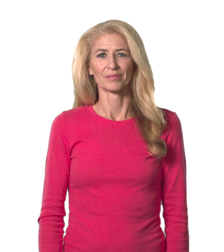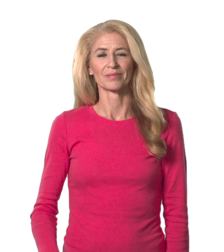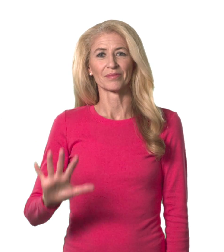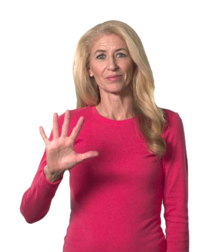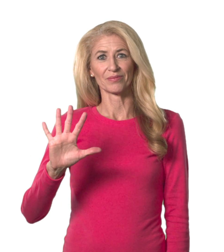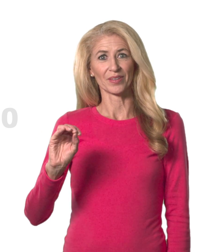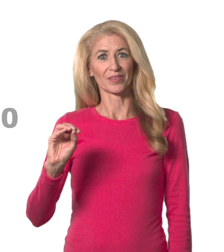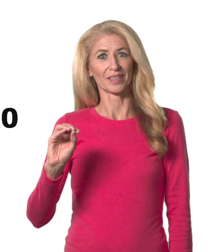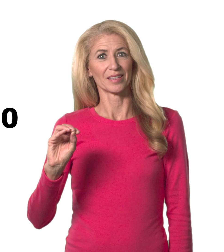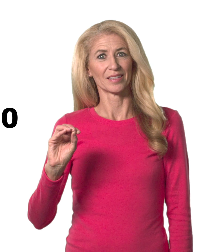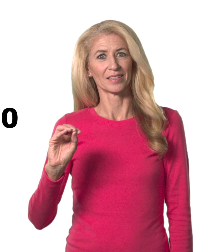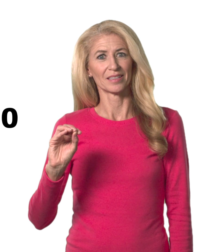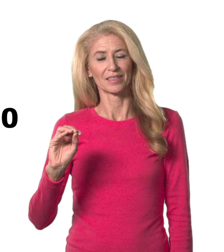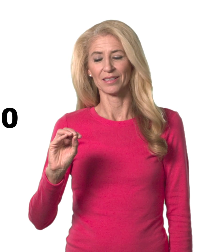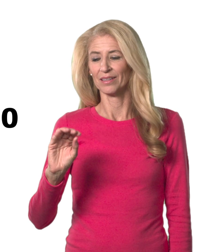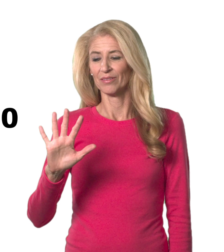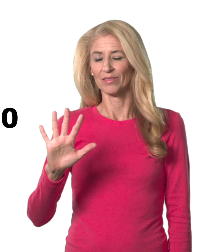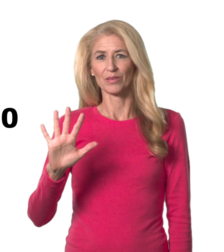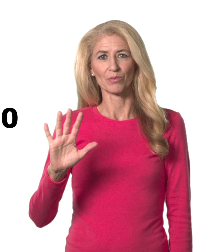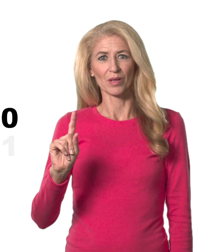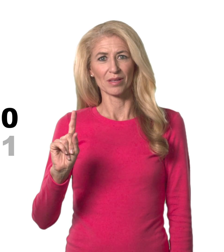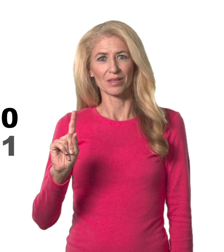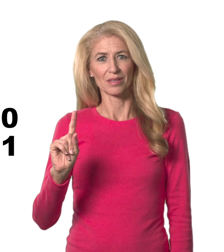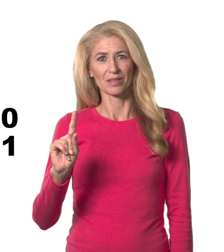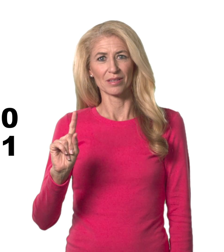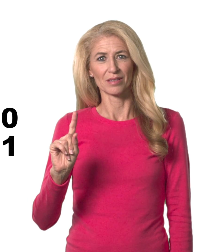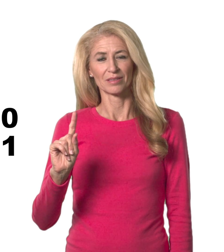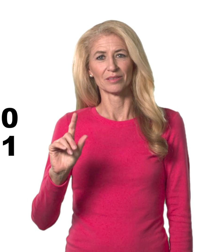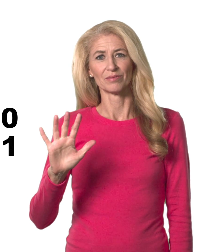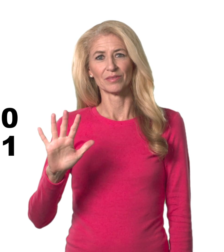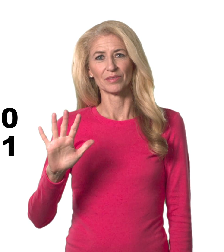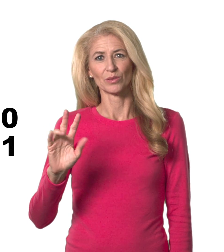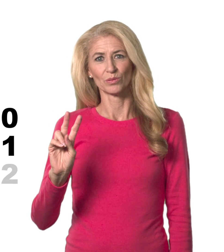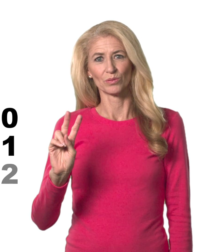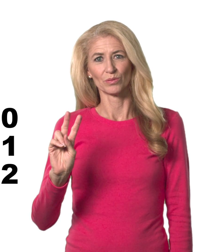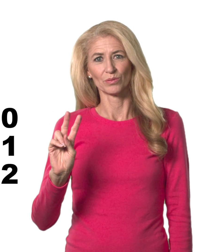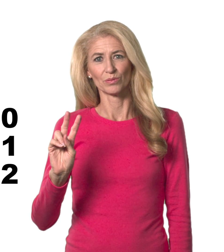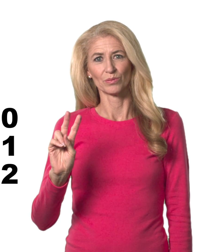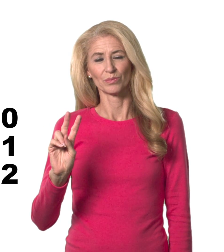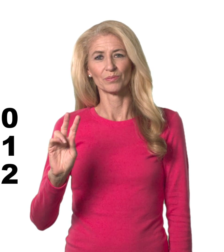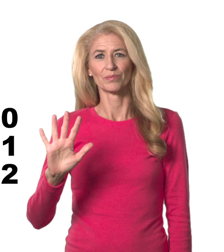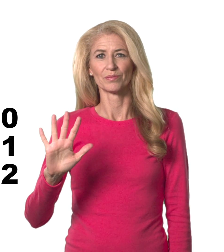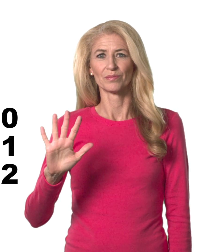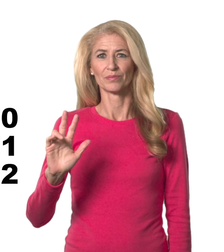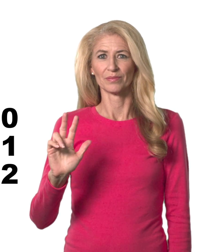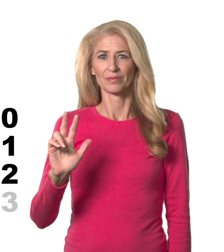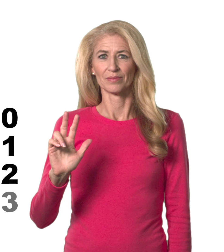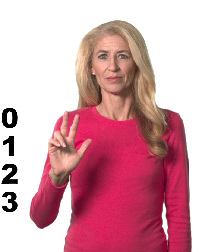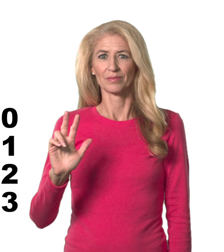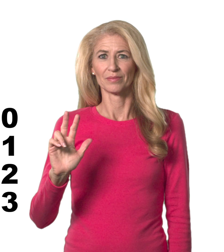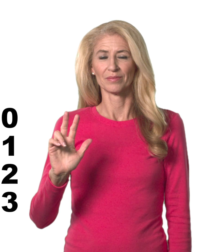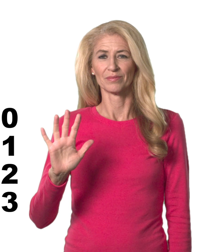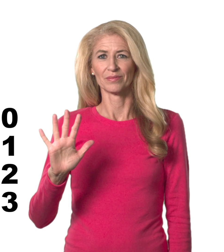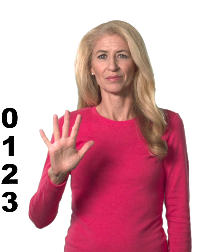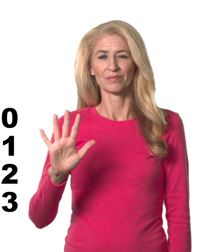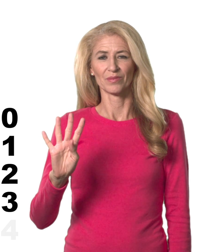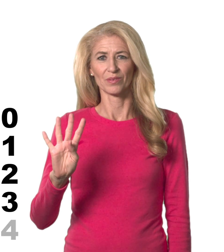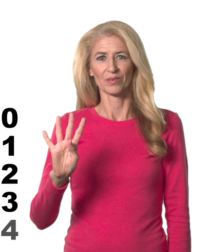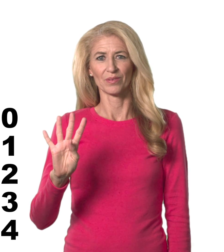50, 51, 52, 53, 54,